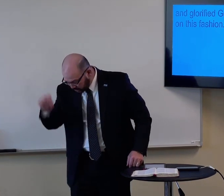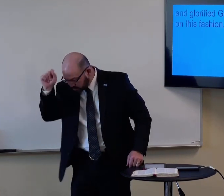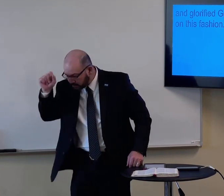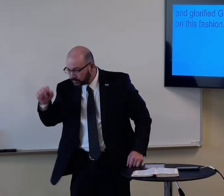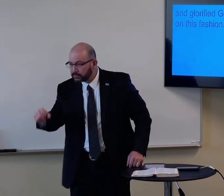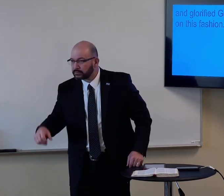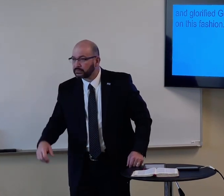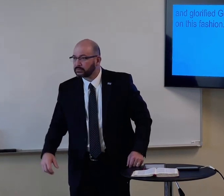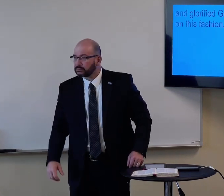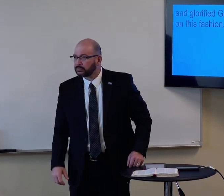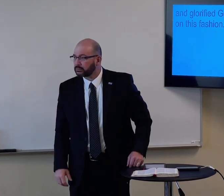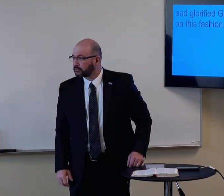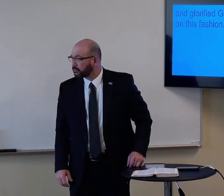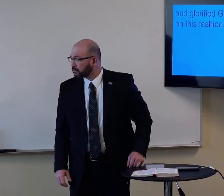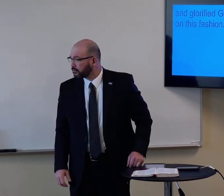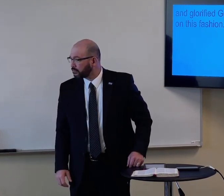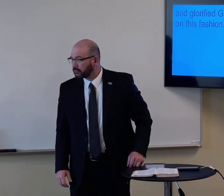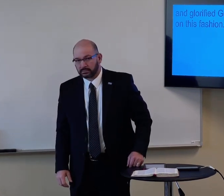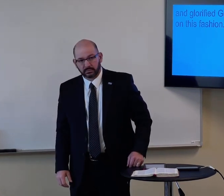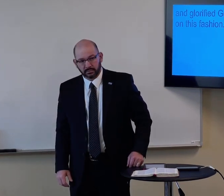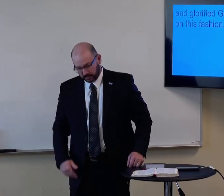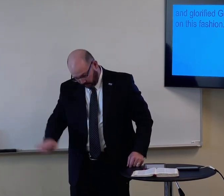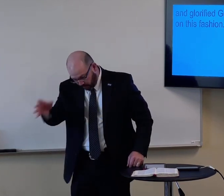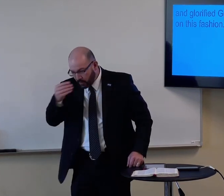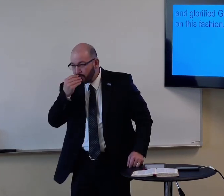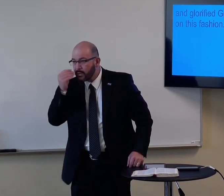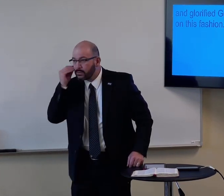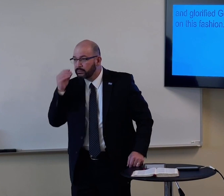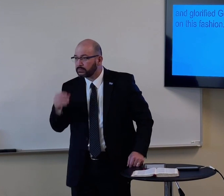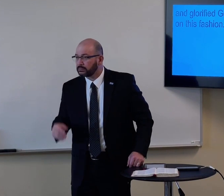Your bed, pick it up. Go home.